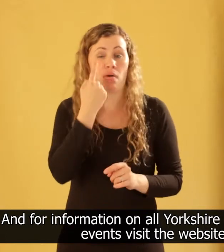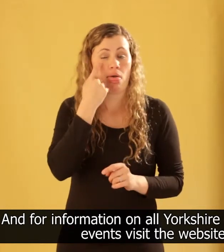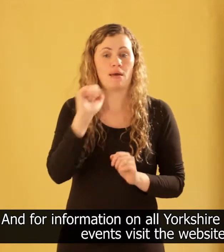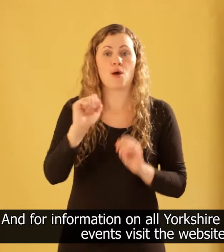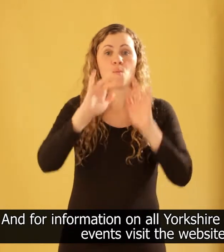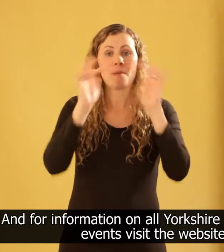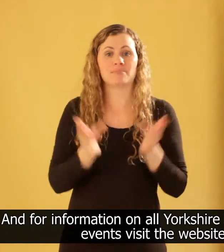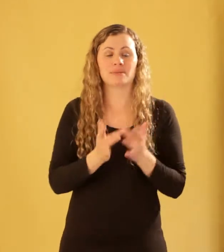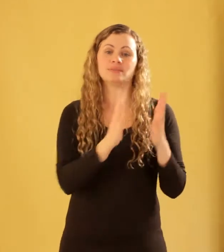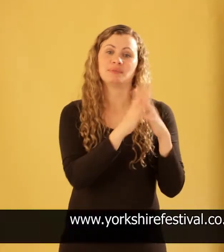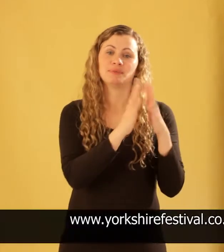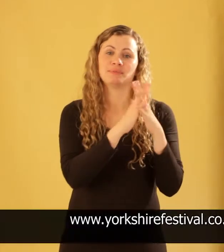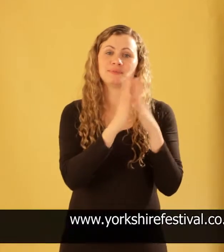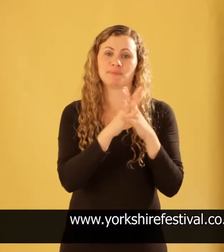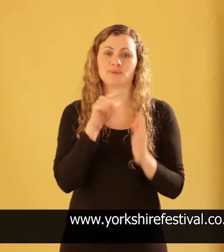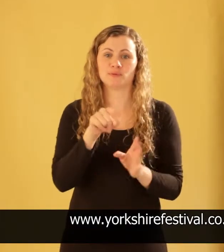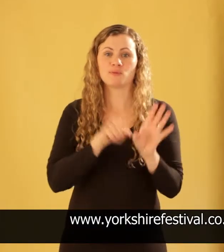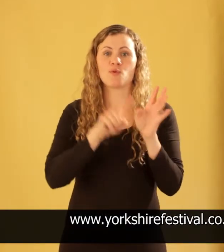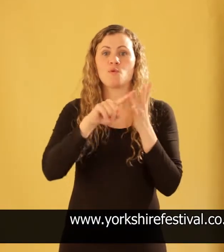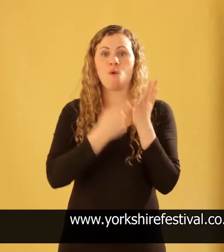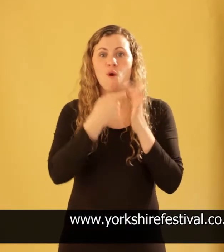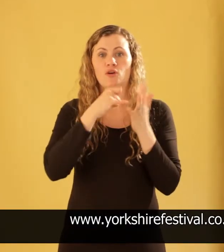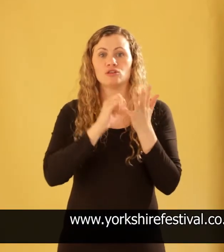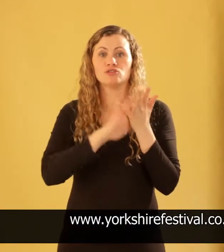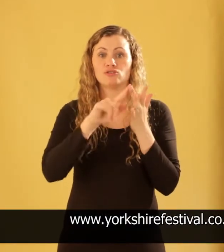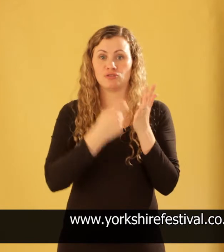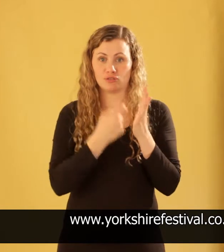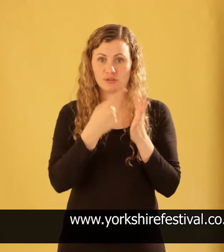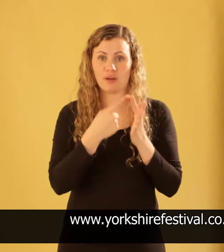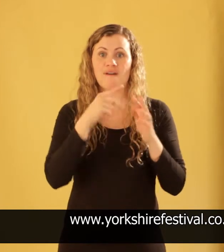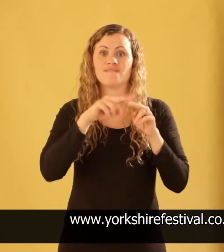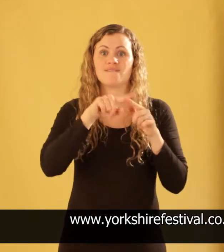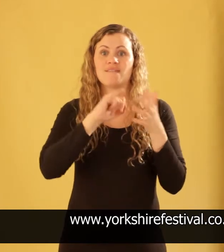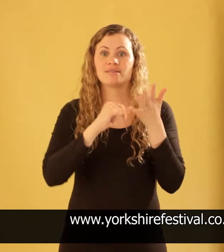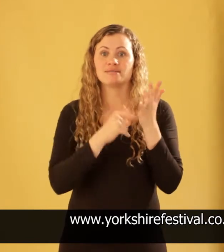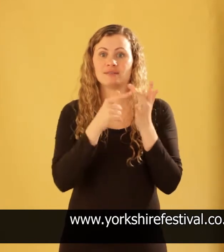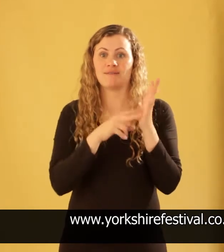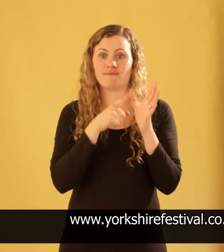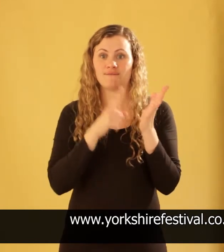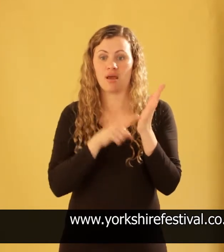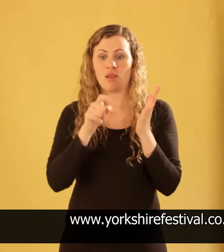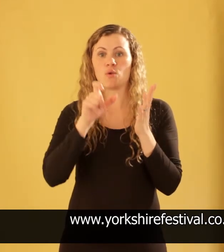www.yorkshirefestival2014 www.yorkshirefestival.co